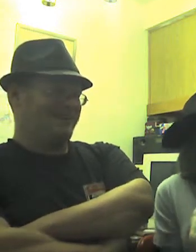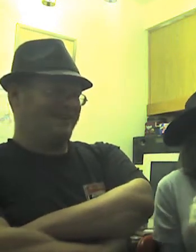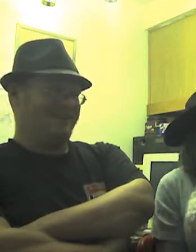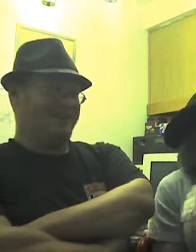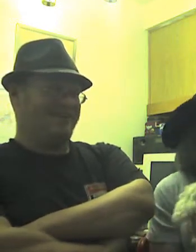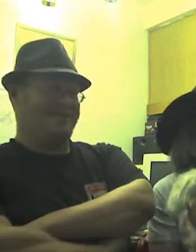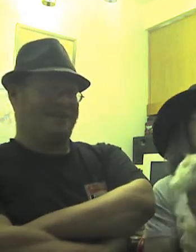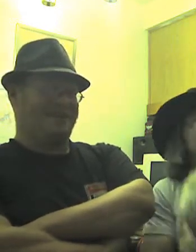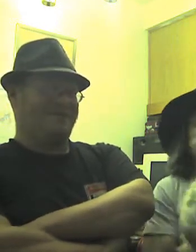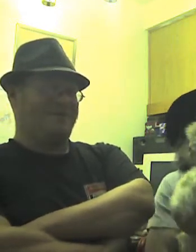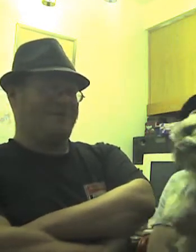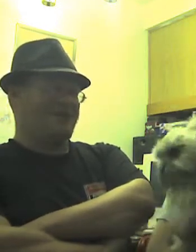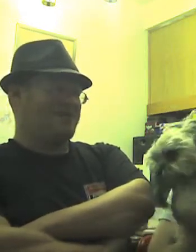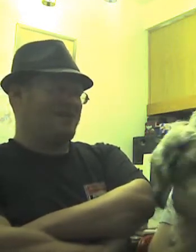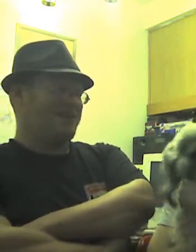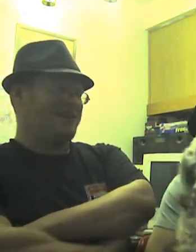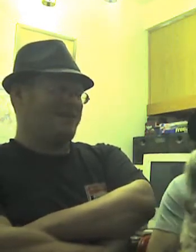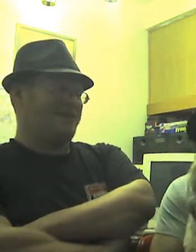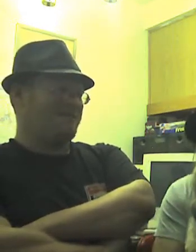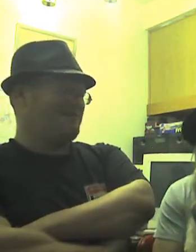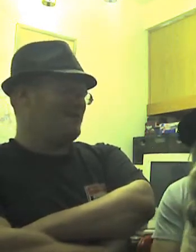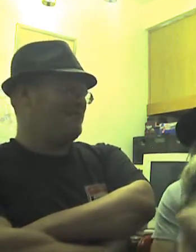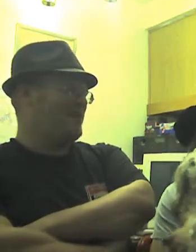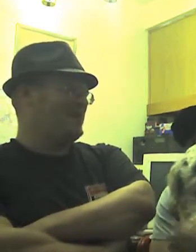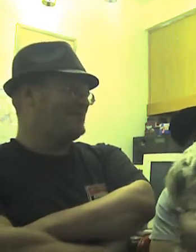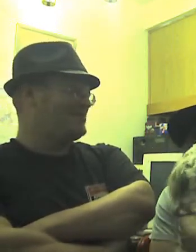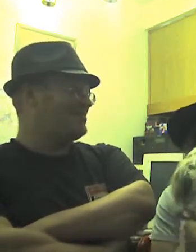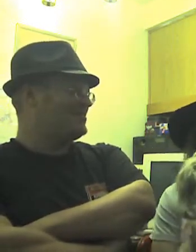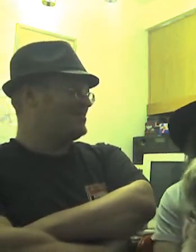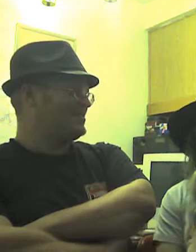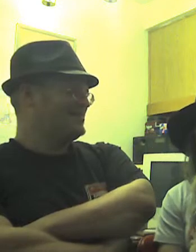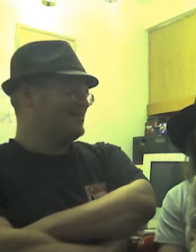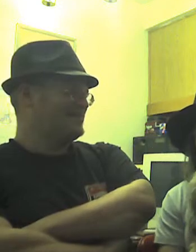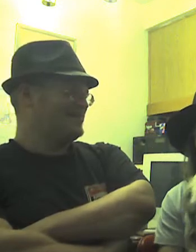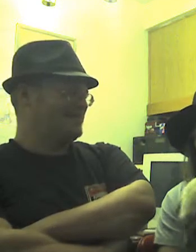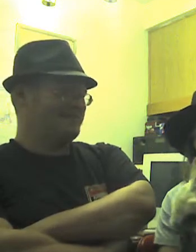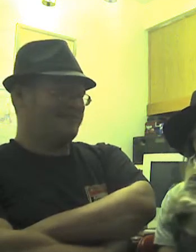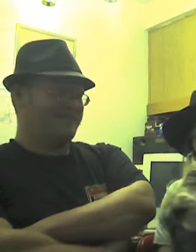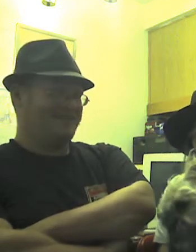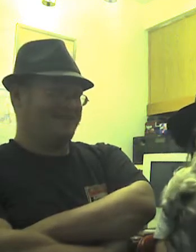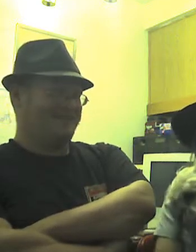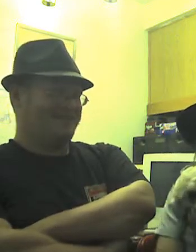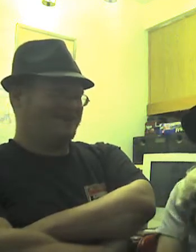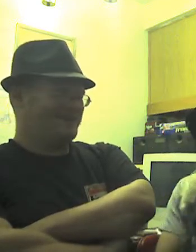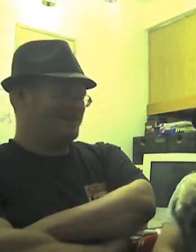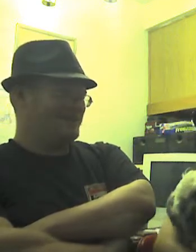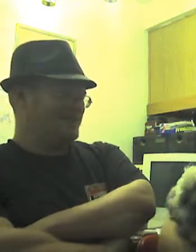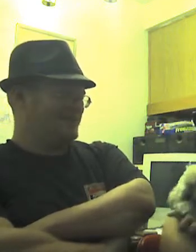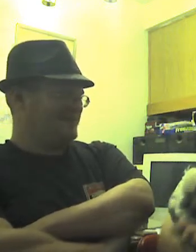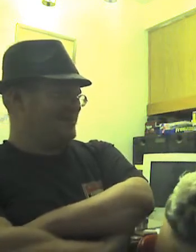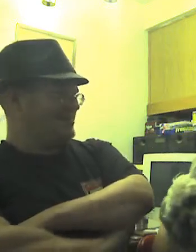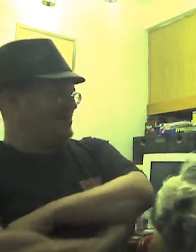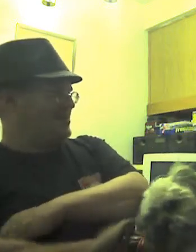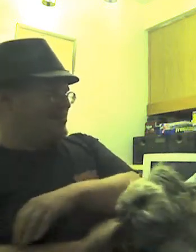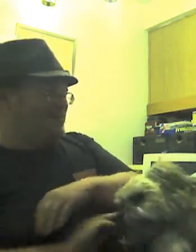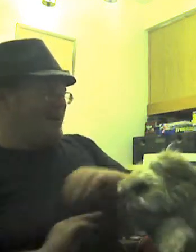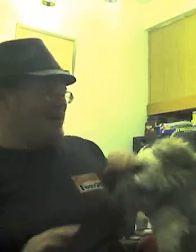You know, executive order to say that they advance. Yeah, exactly. And the same goes with the other game with Denver beating Seattle